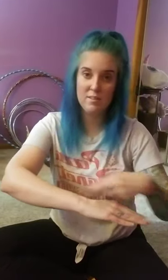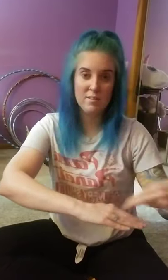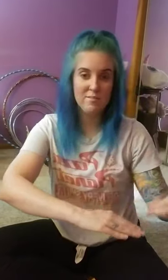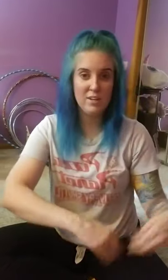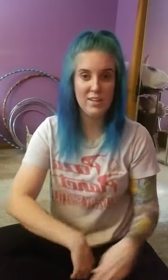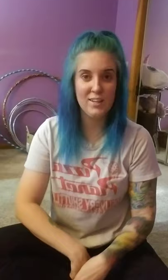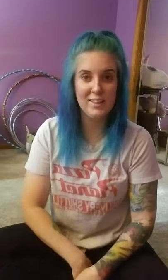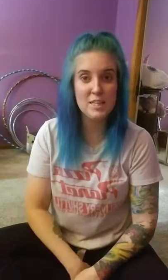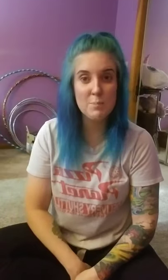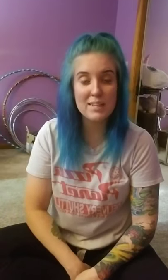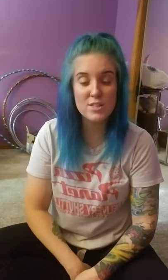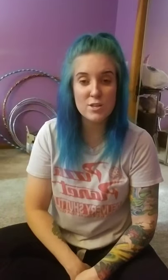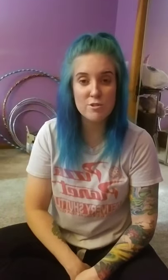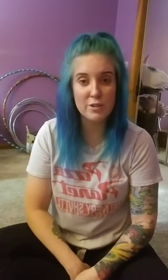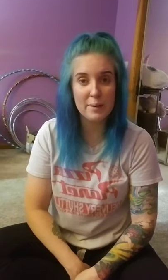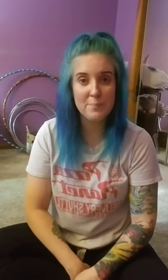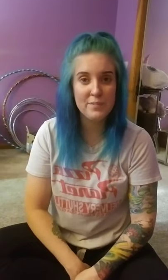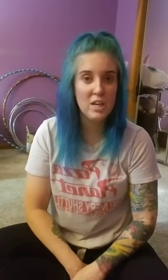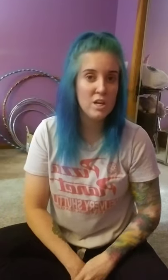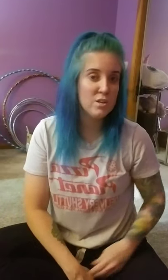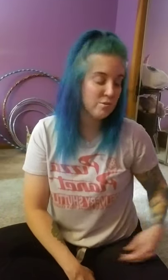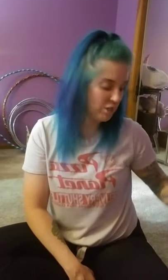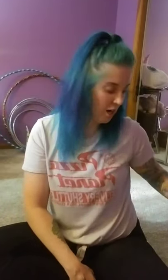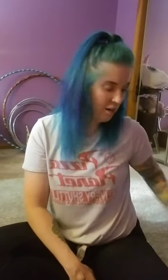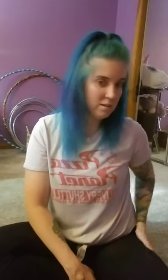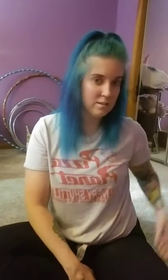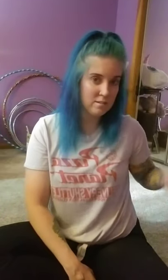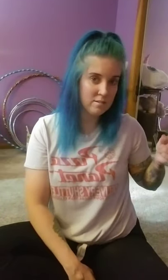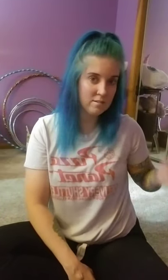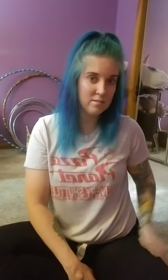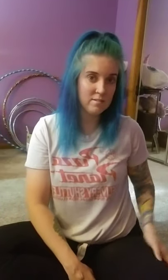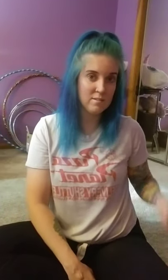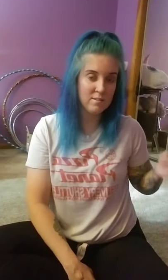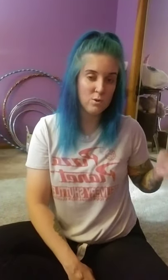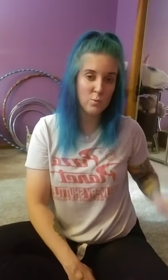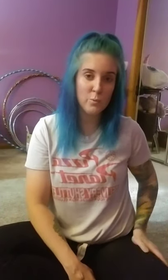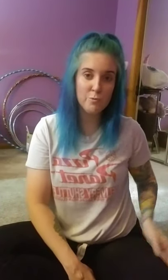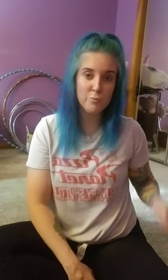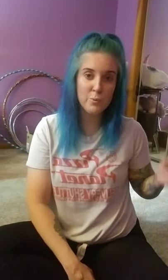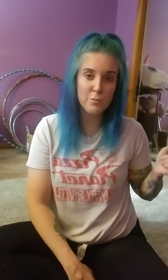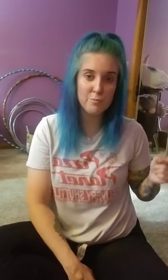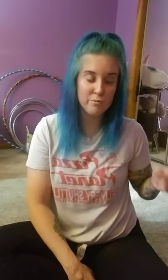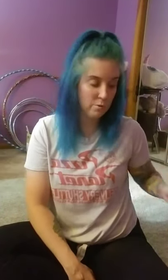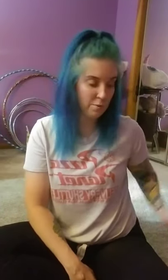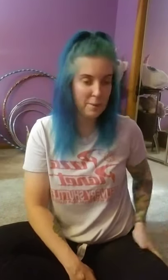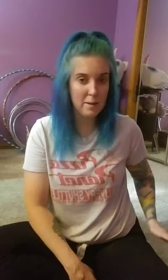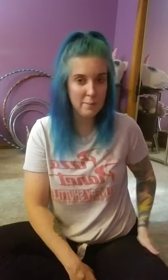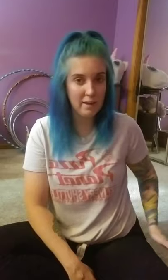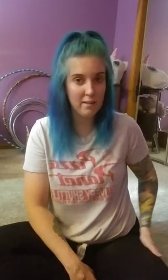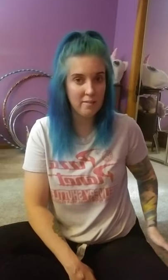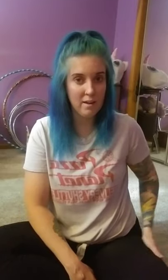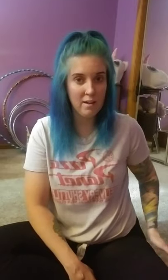Very good. Let's practice those three. So dog, woof woof, or pat pat like that.